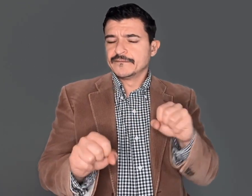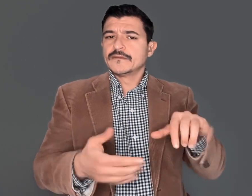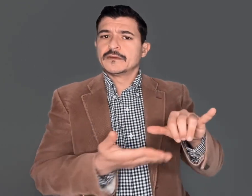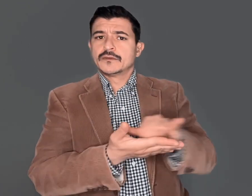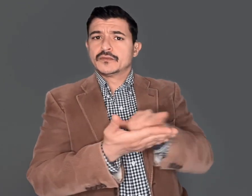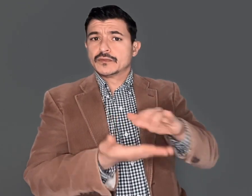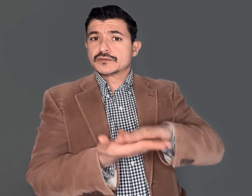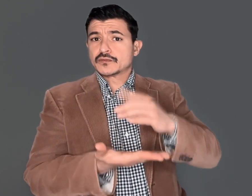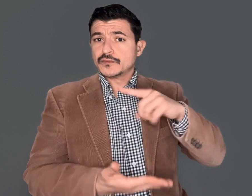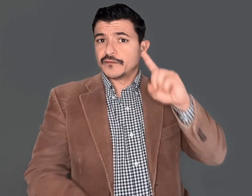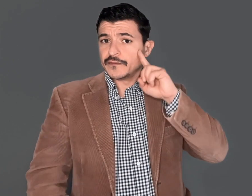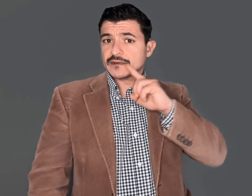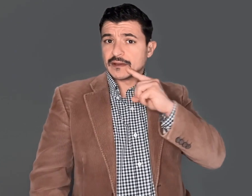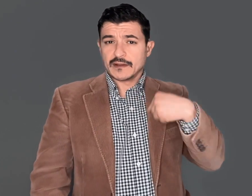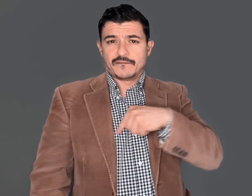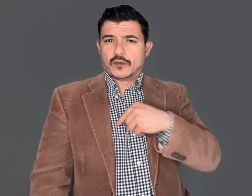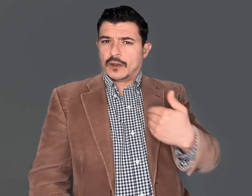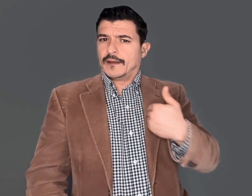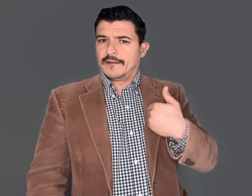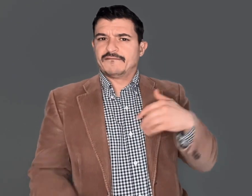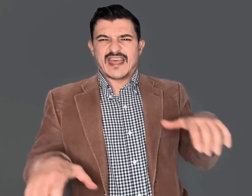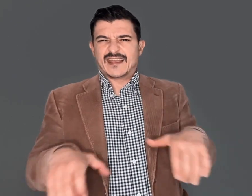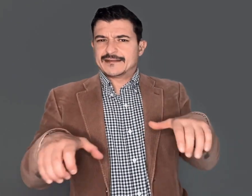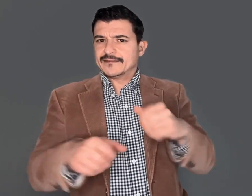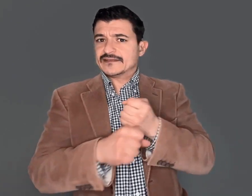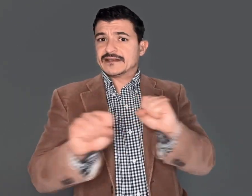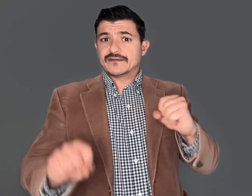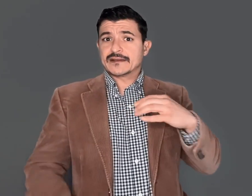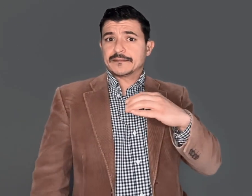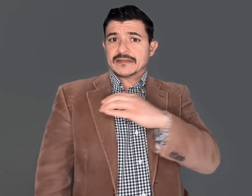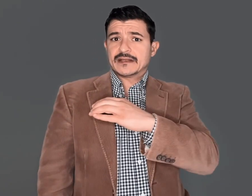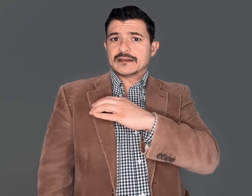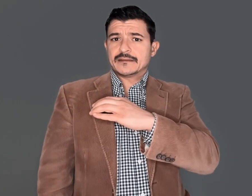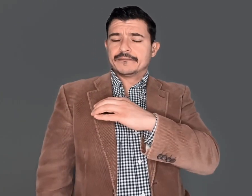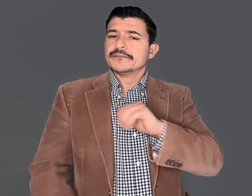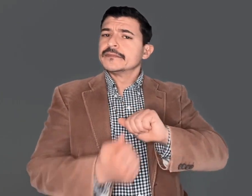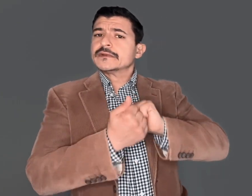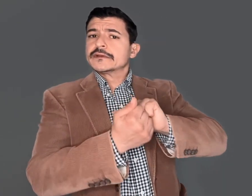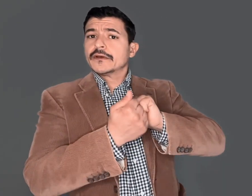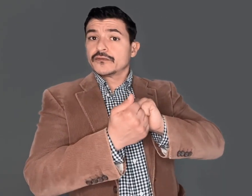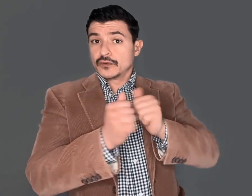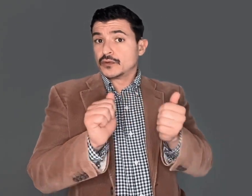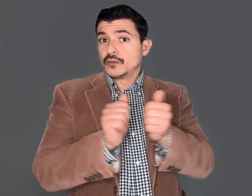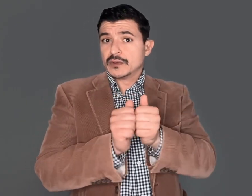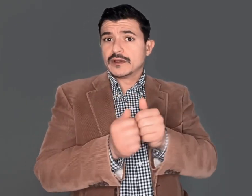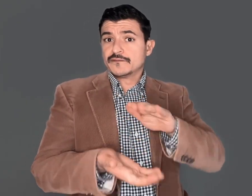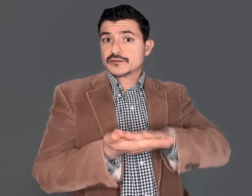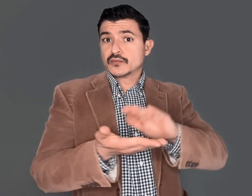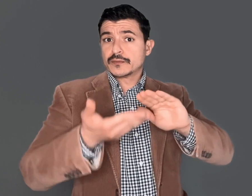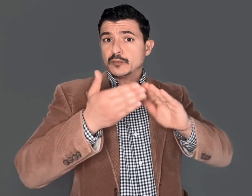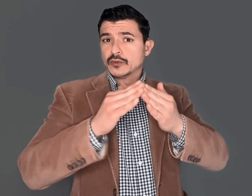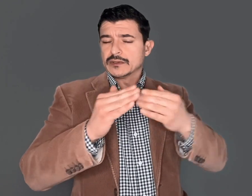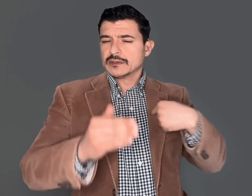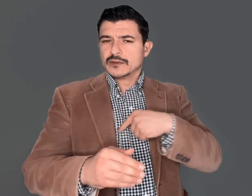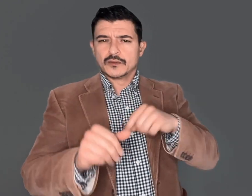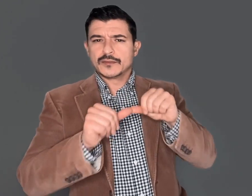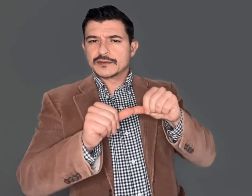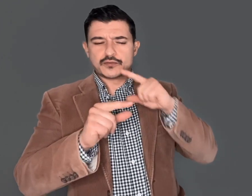everyone is safe on campus. New York School for the Deaf has an active safety committee and together with the school community